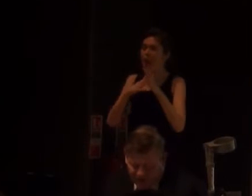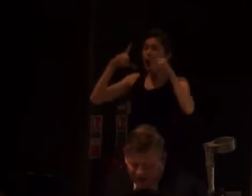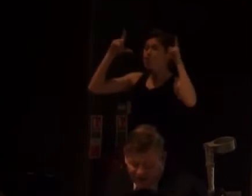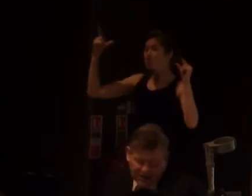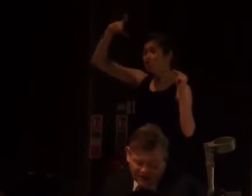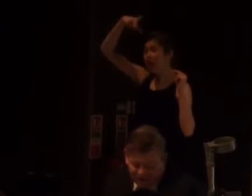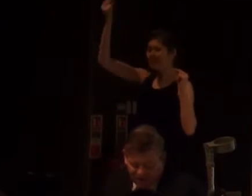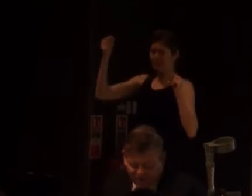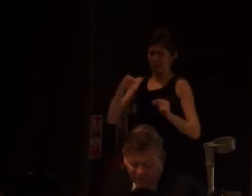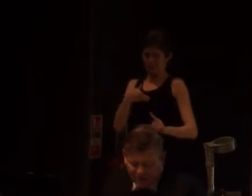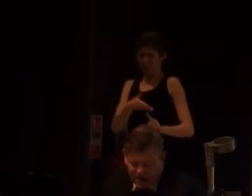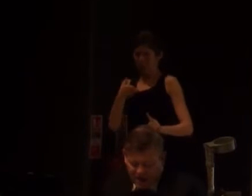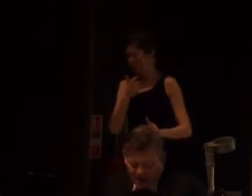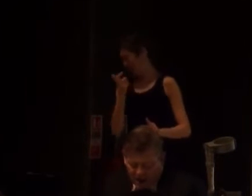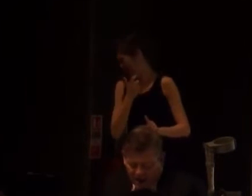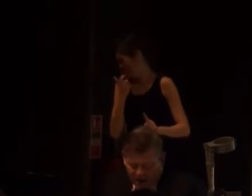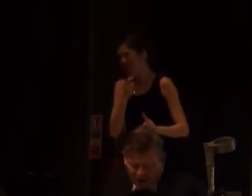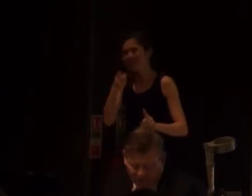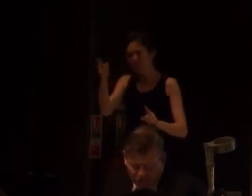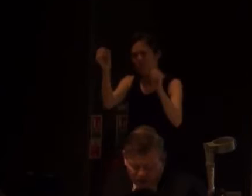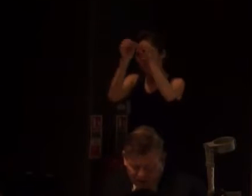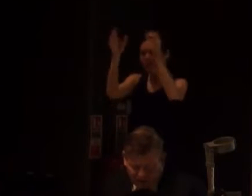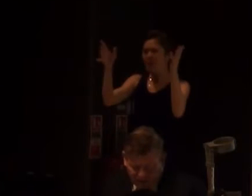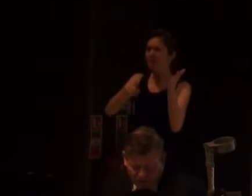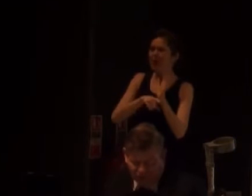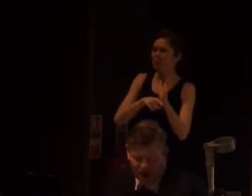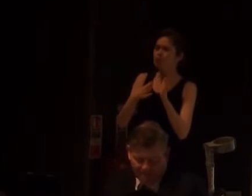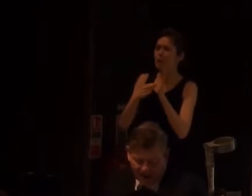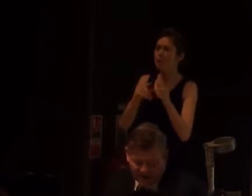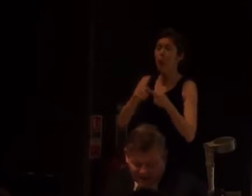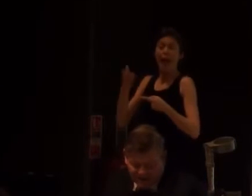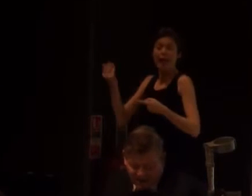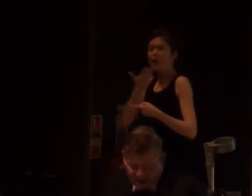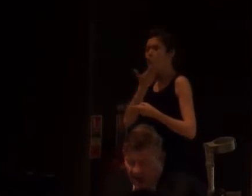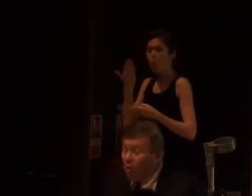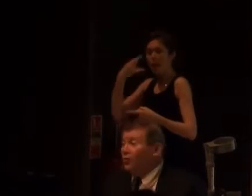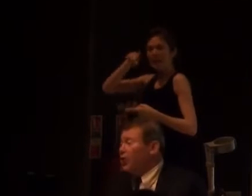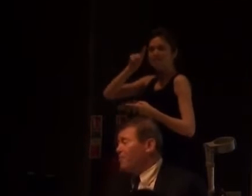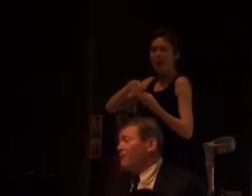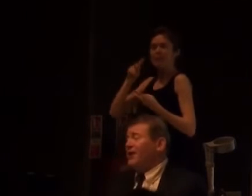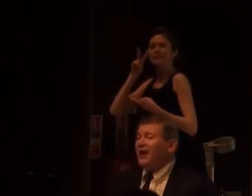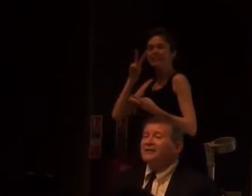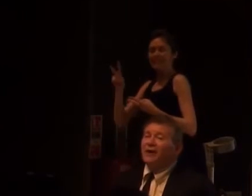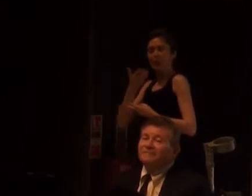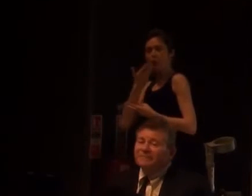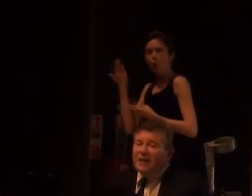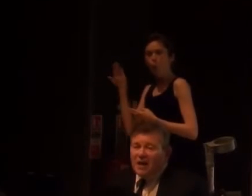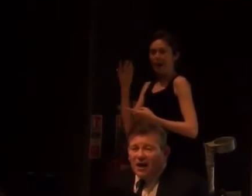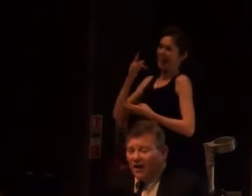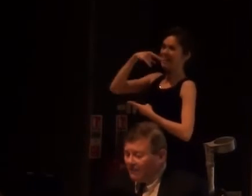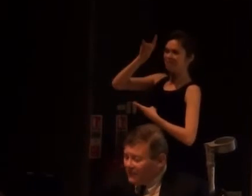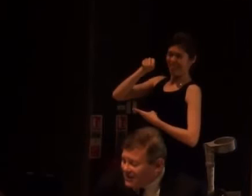things. Think of the films, Hear No Evil, See No Evil, Time Bandits, or the opera Rigoletto.